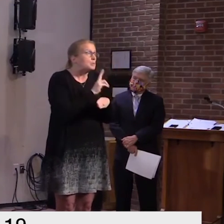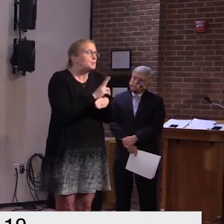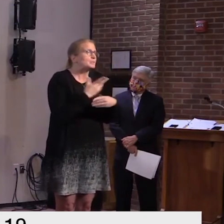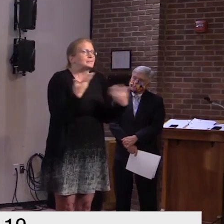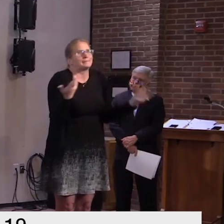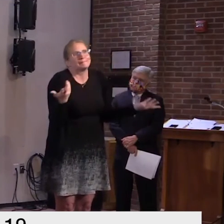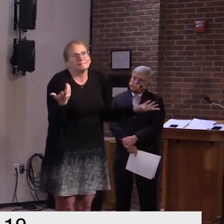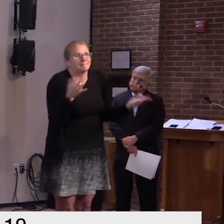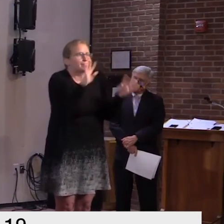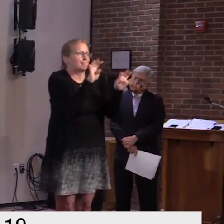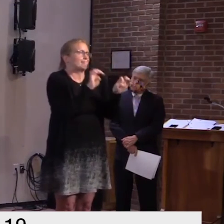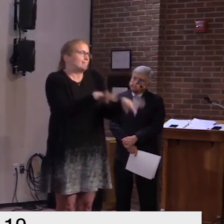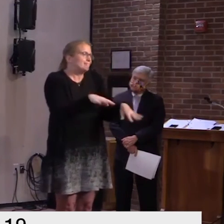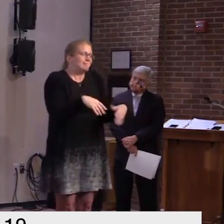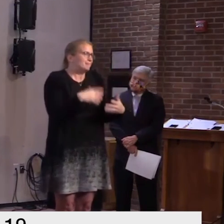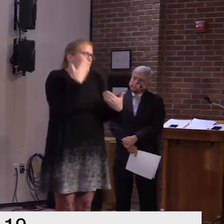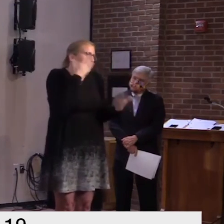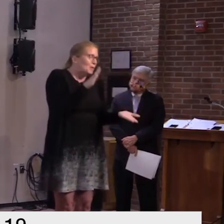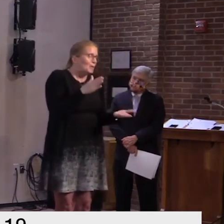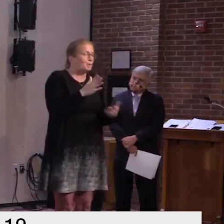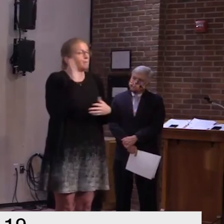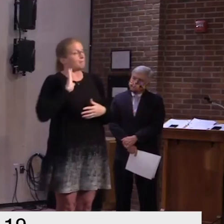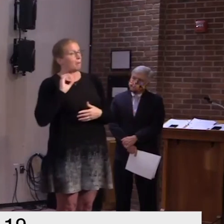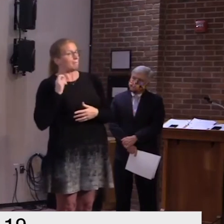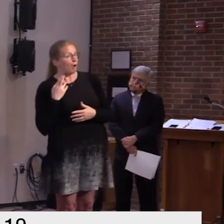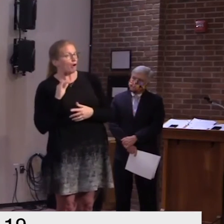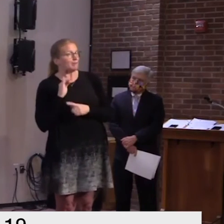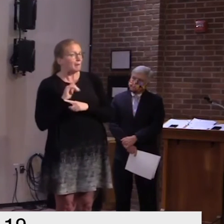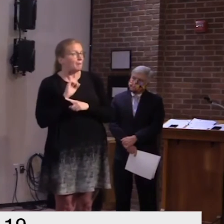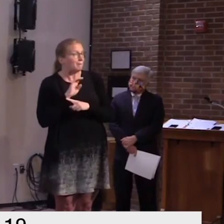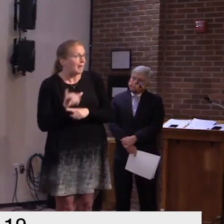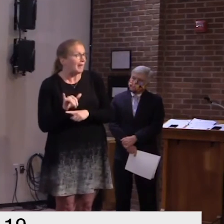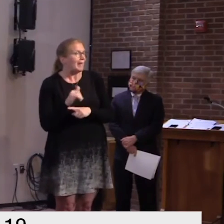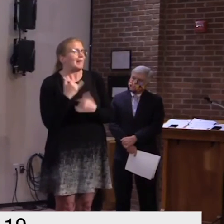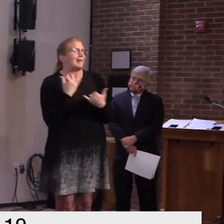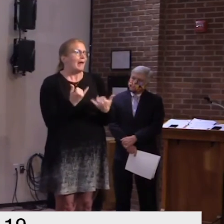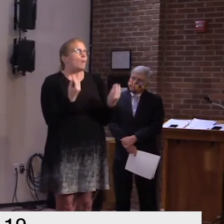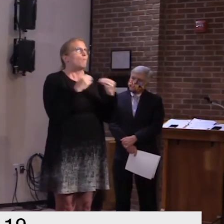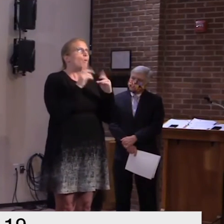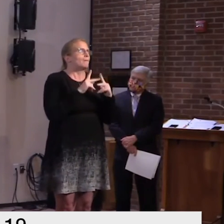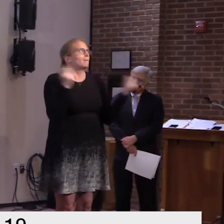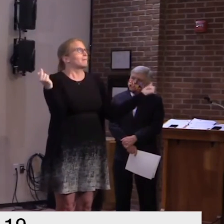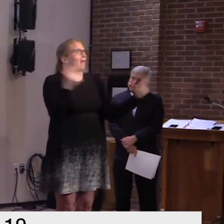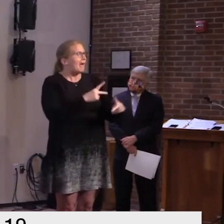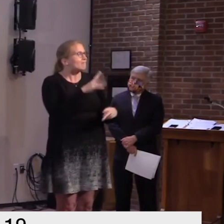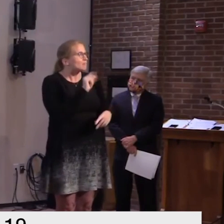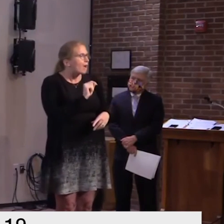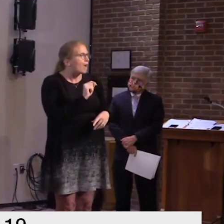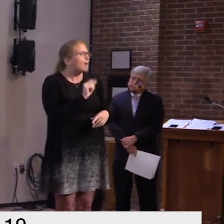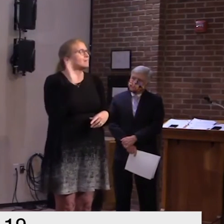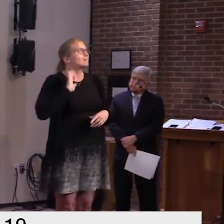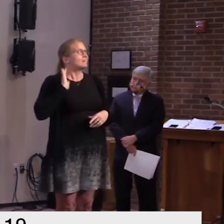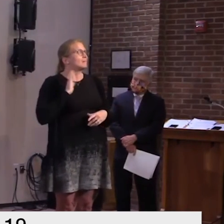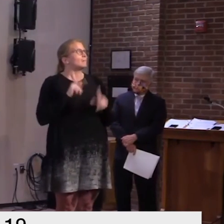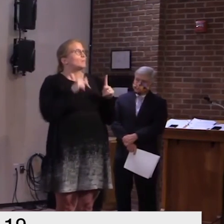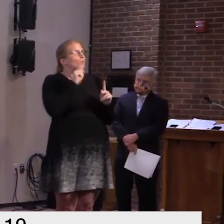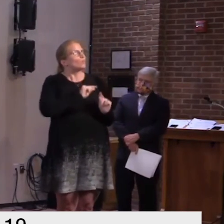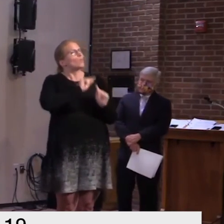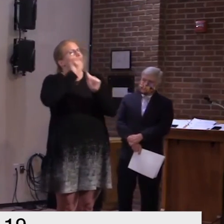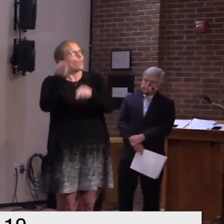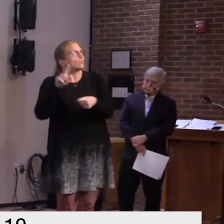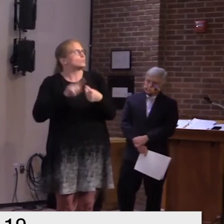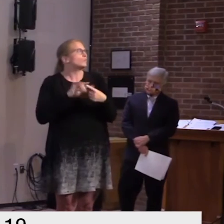in march or april or may versus now um how many are still returning to vermont how many are now traveling into